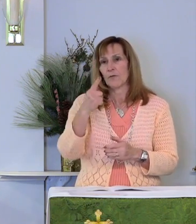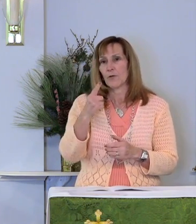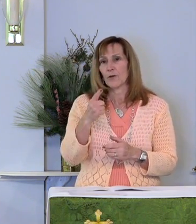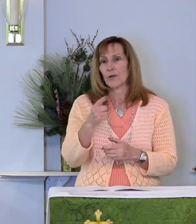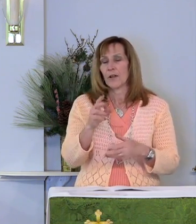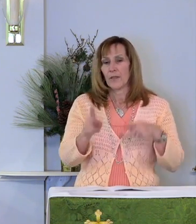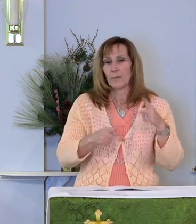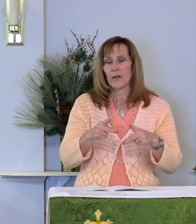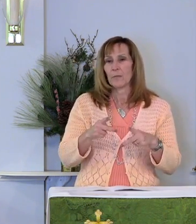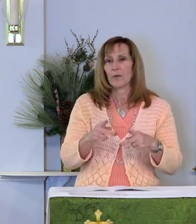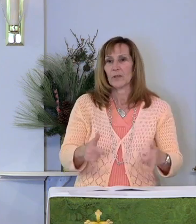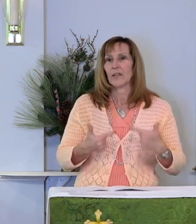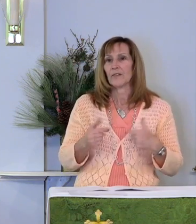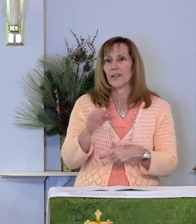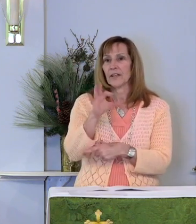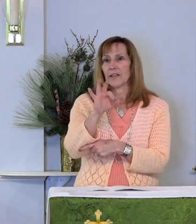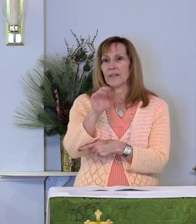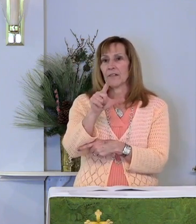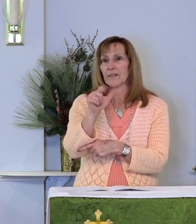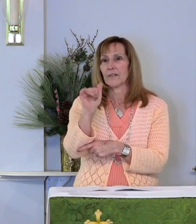residents of Flint, Michigan,